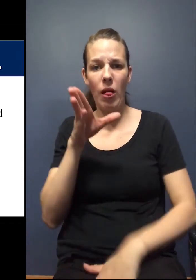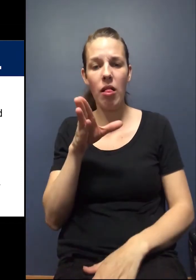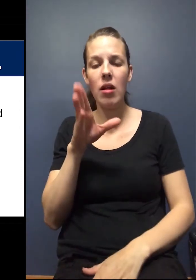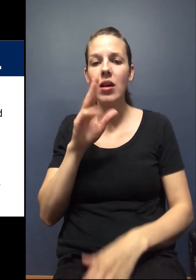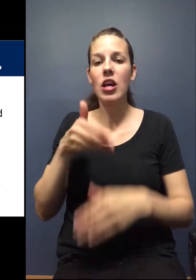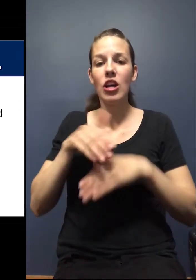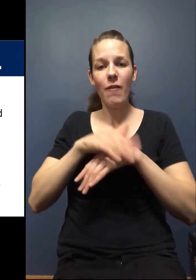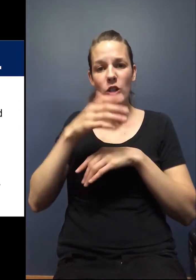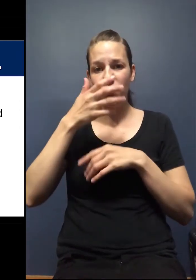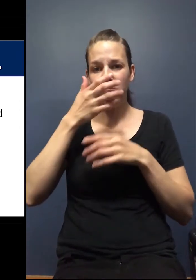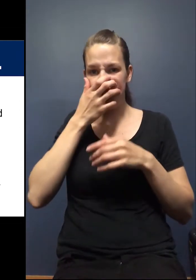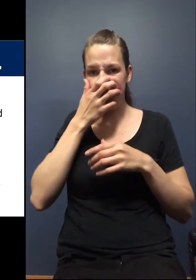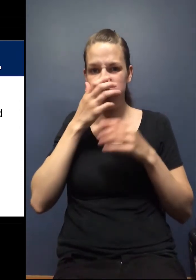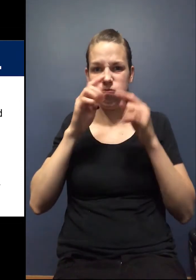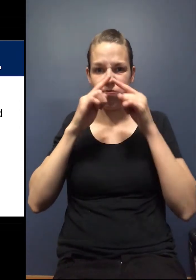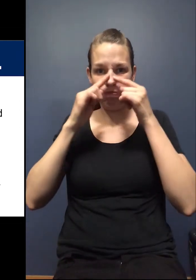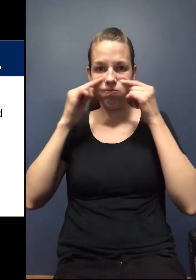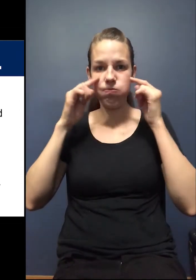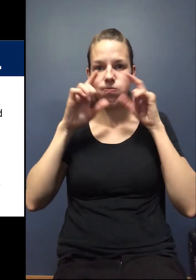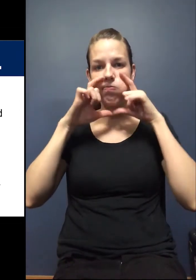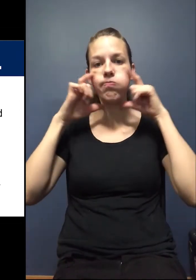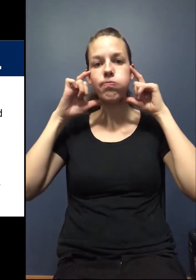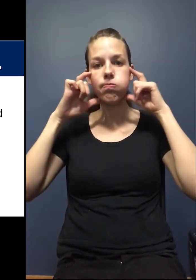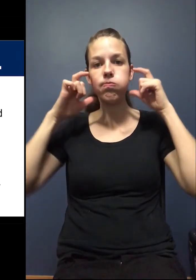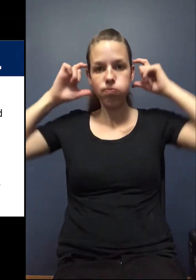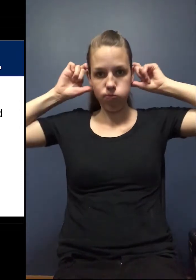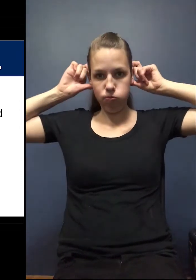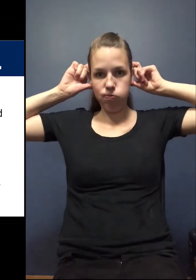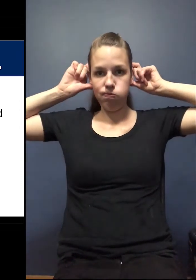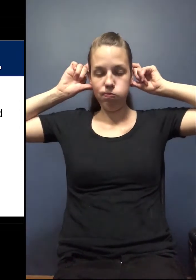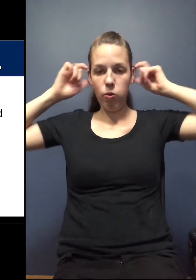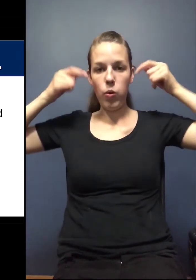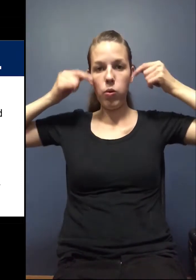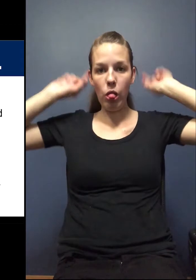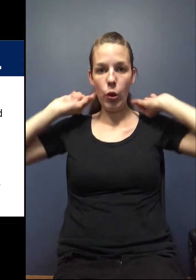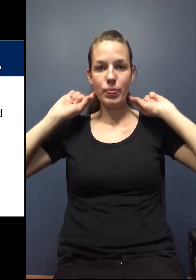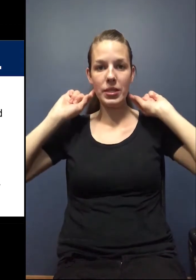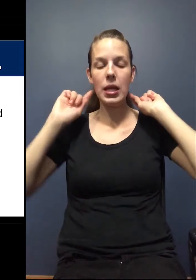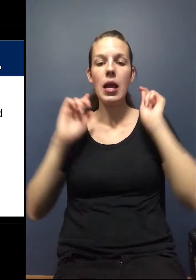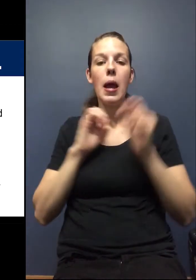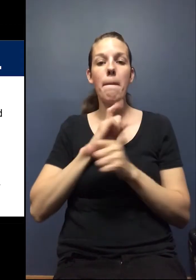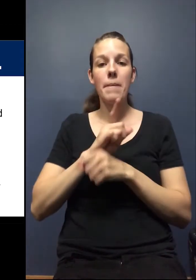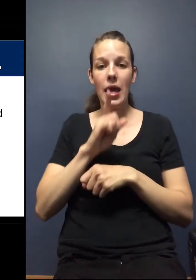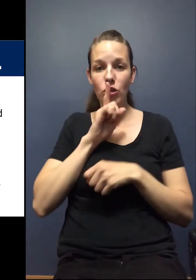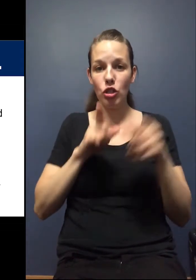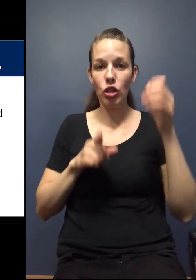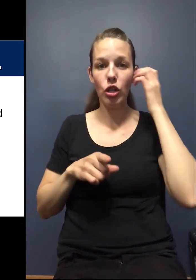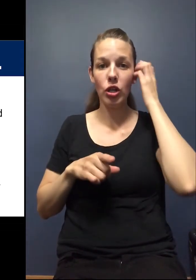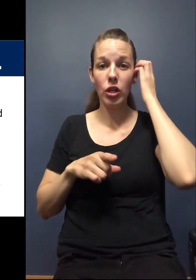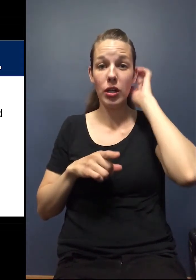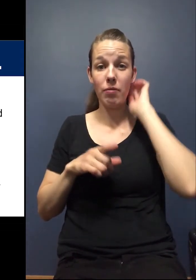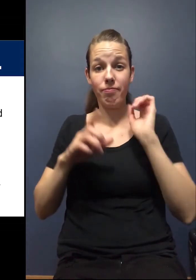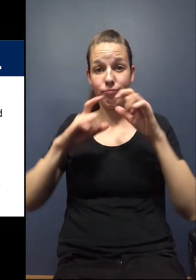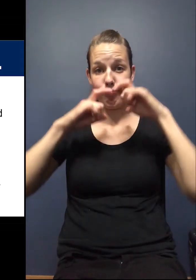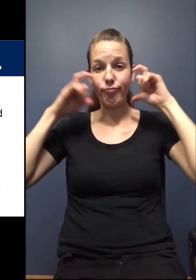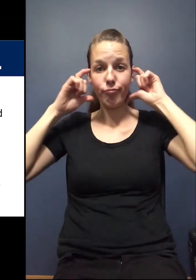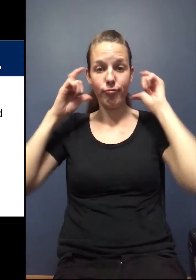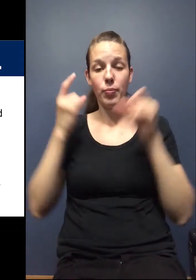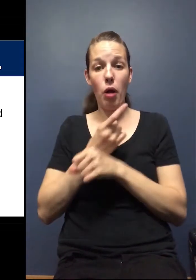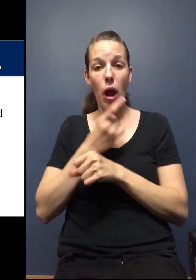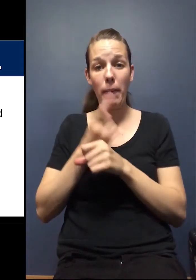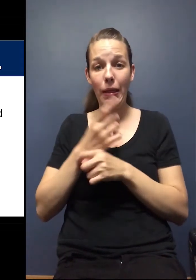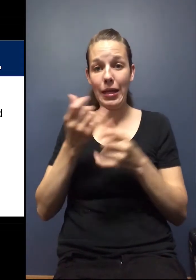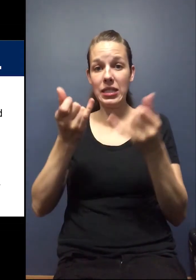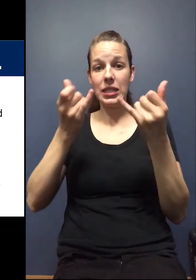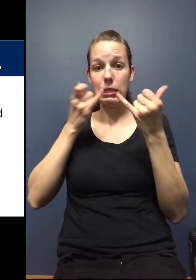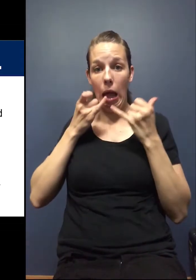something that covers your nose and mouth, something that is secured behind your head or within loops, and to make sure that they're put on properly, that they